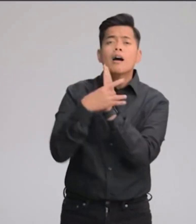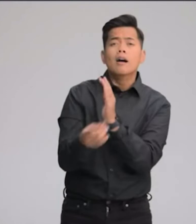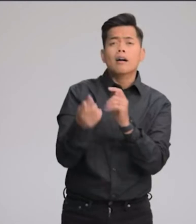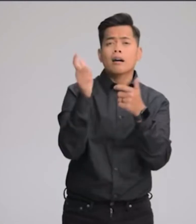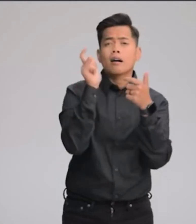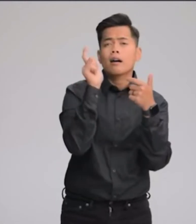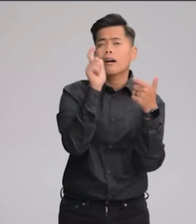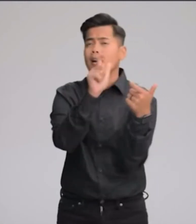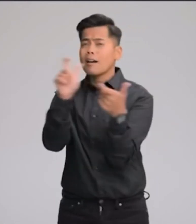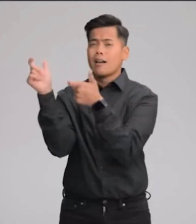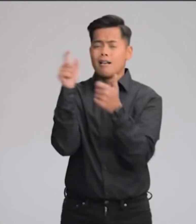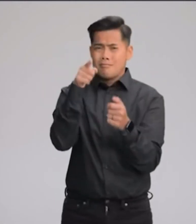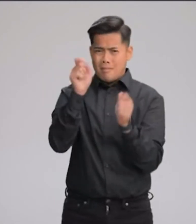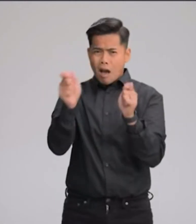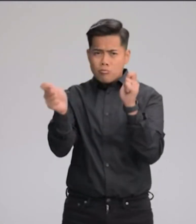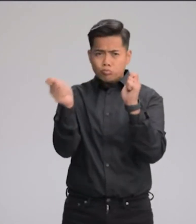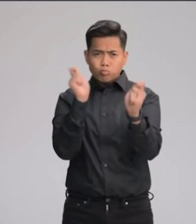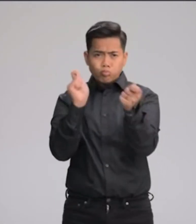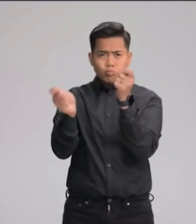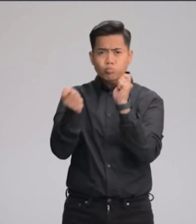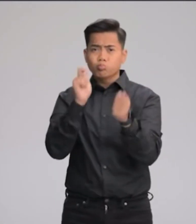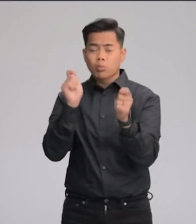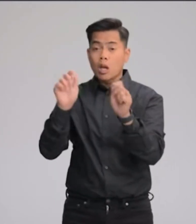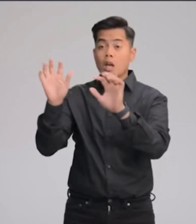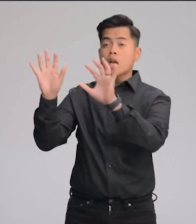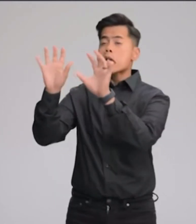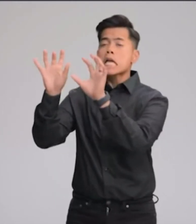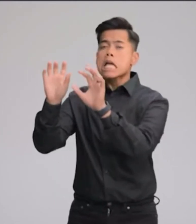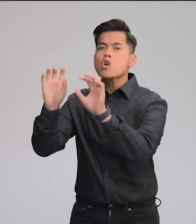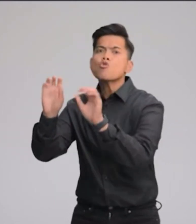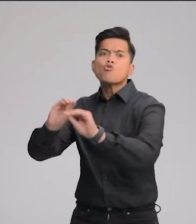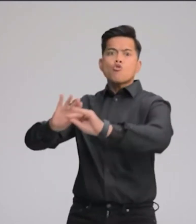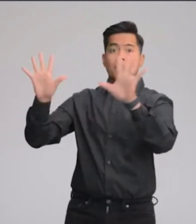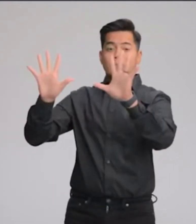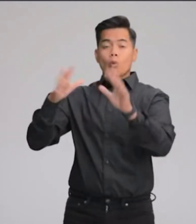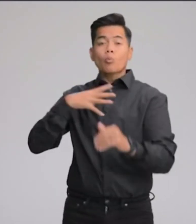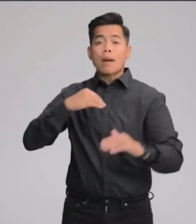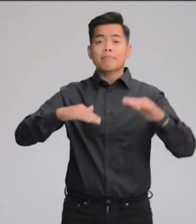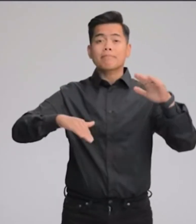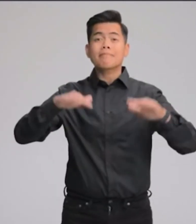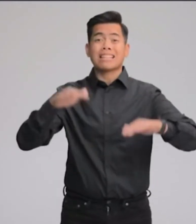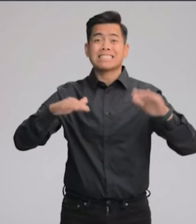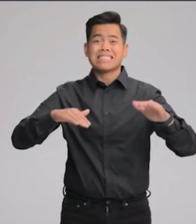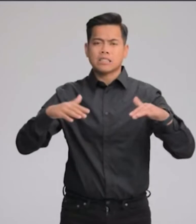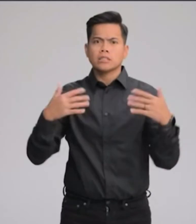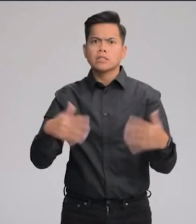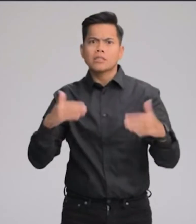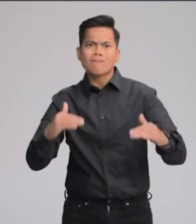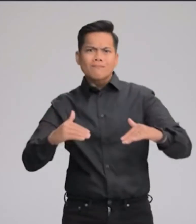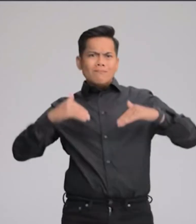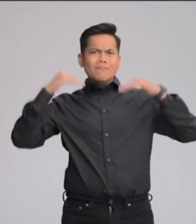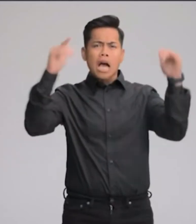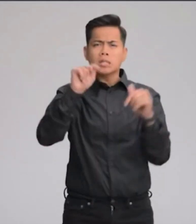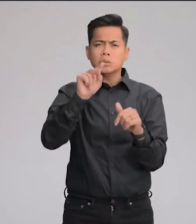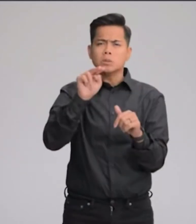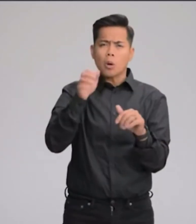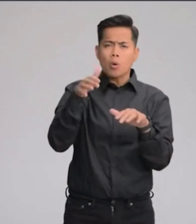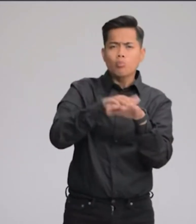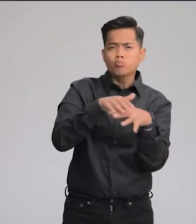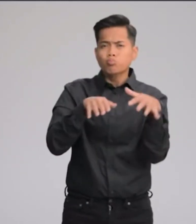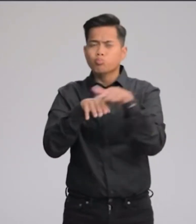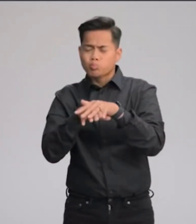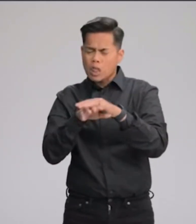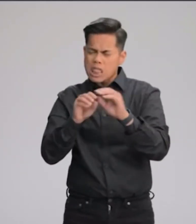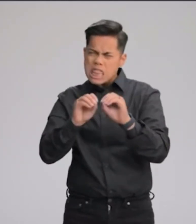creative control over things like sharpening, white balance, and our advanced tone mapping, with more bit depth